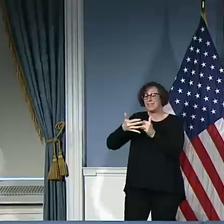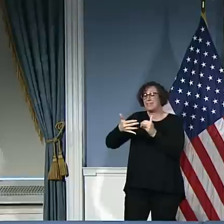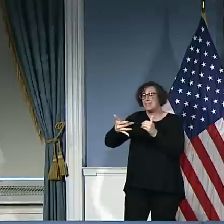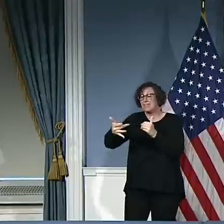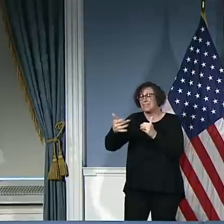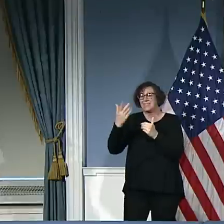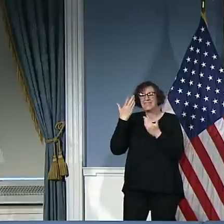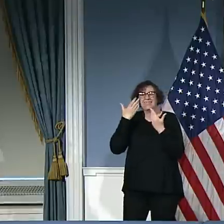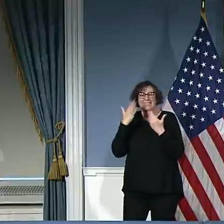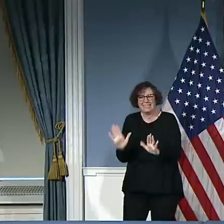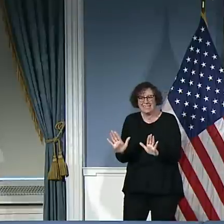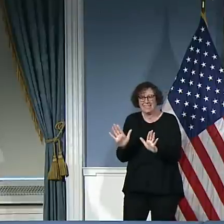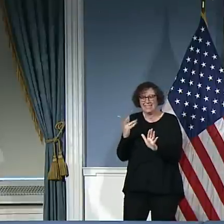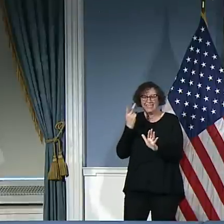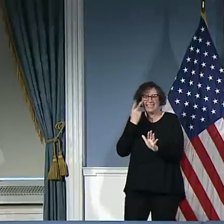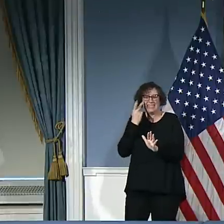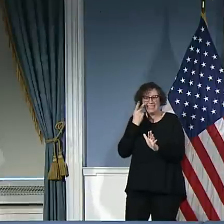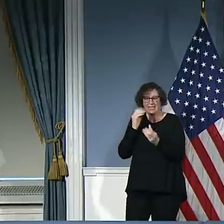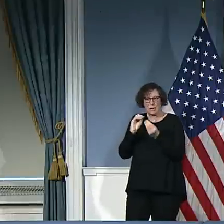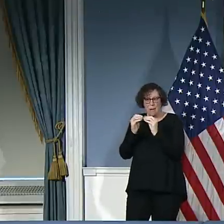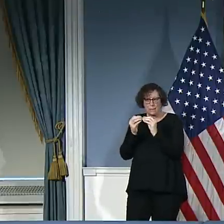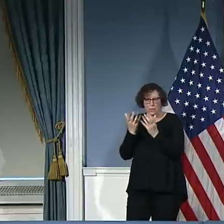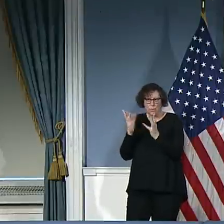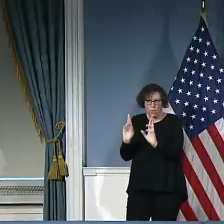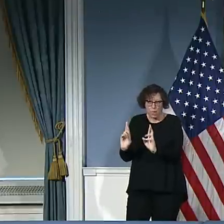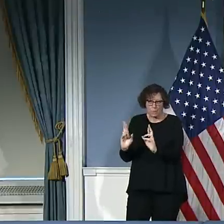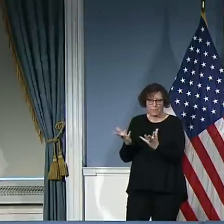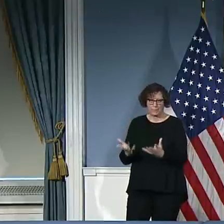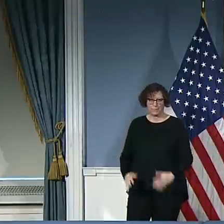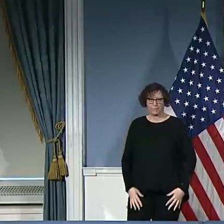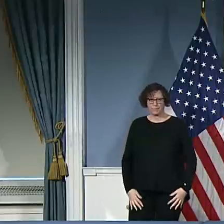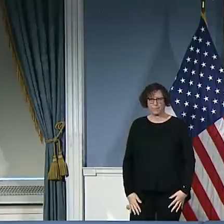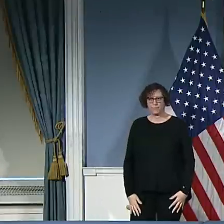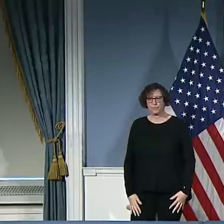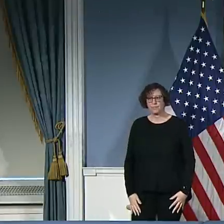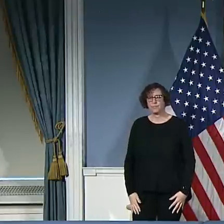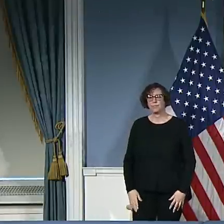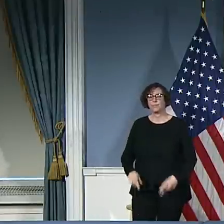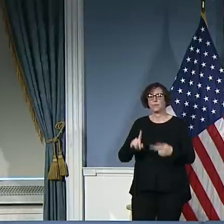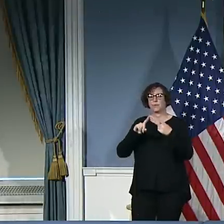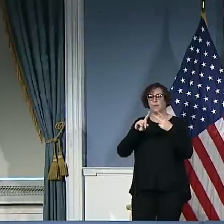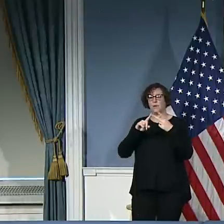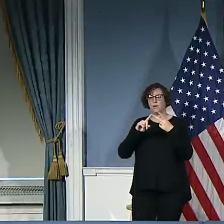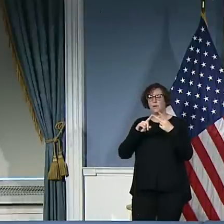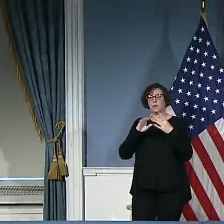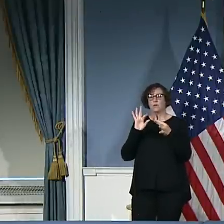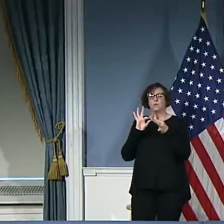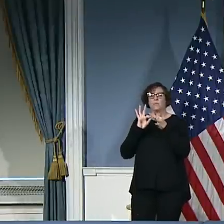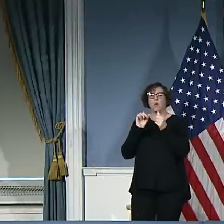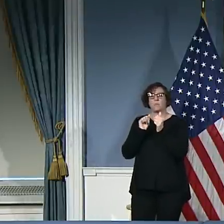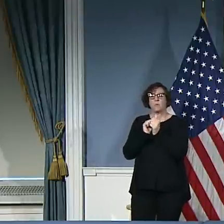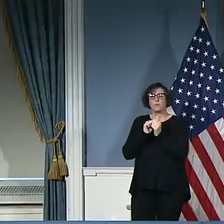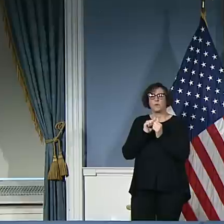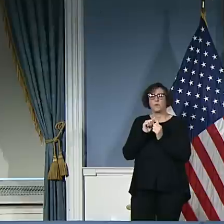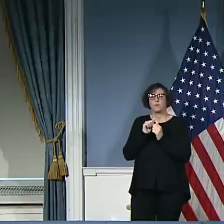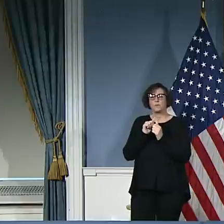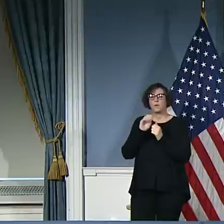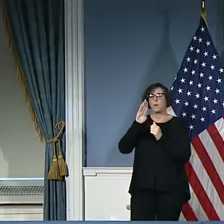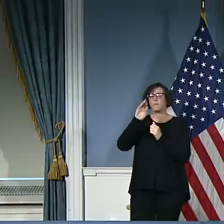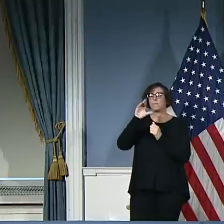Okay, other issue is a question in terms of a borough breakdown. For the last few days, the numbers